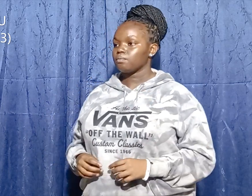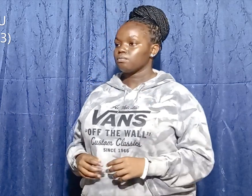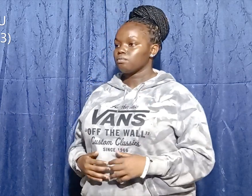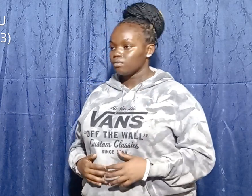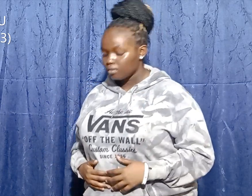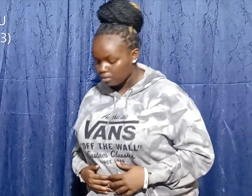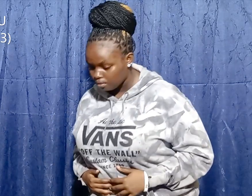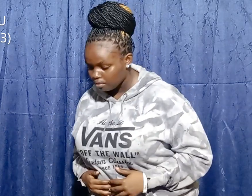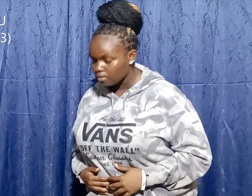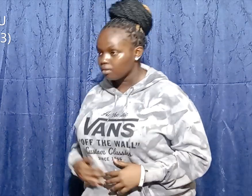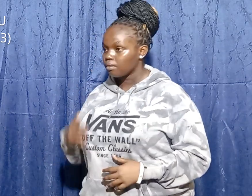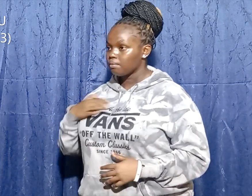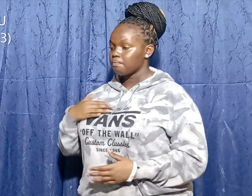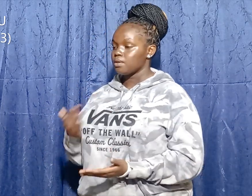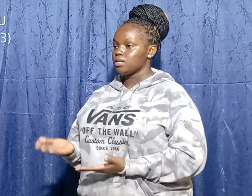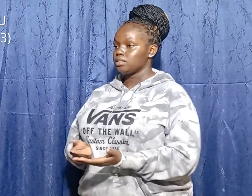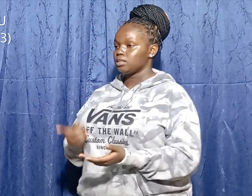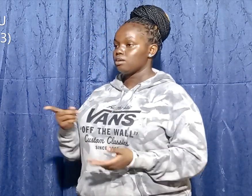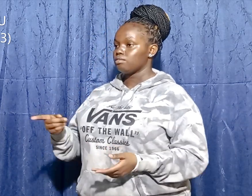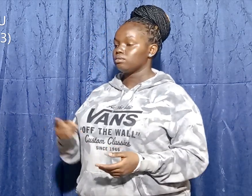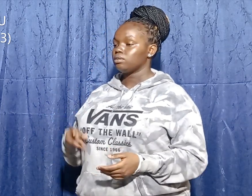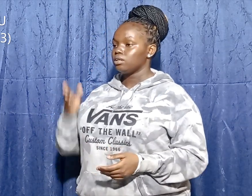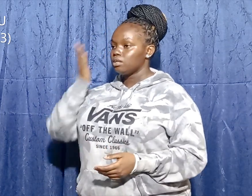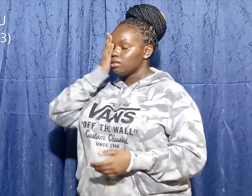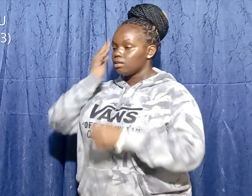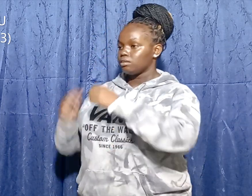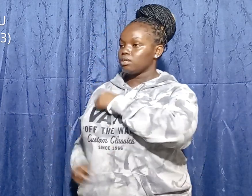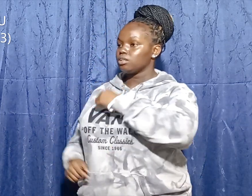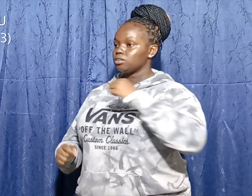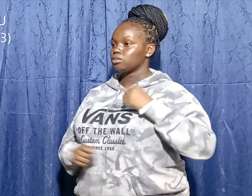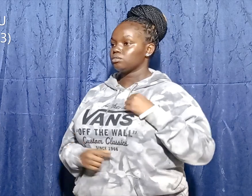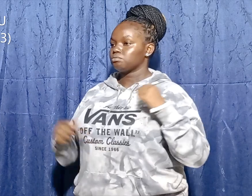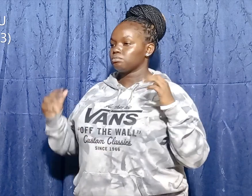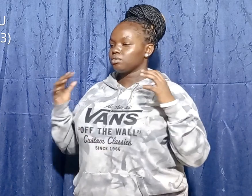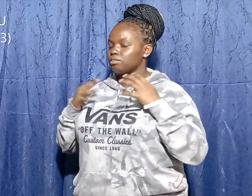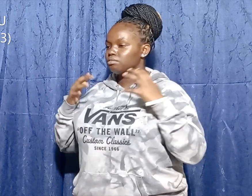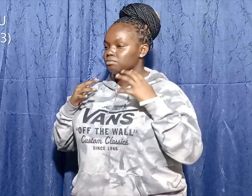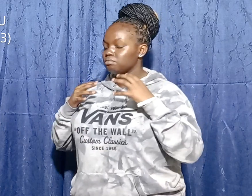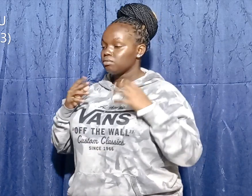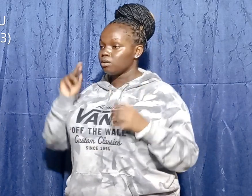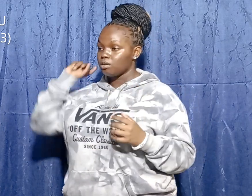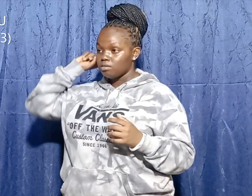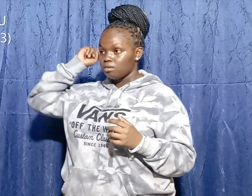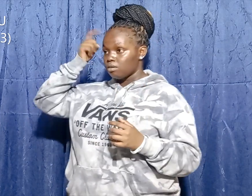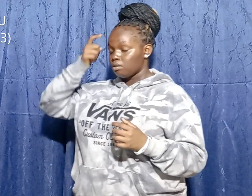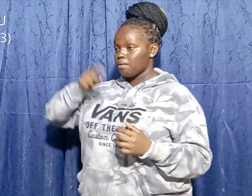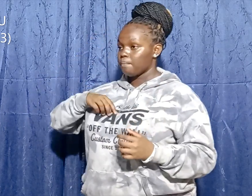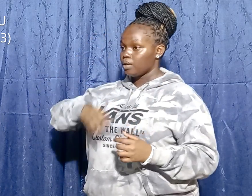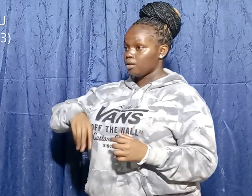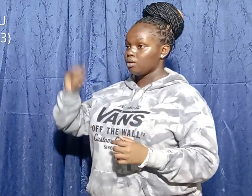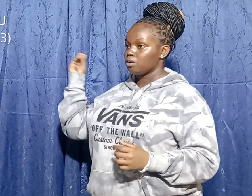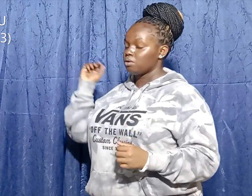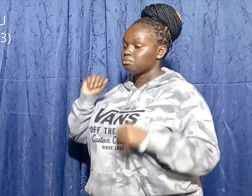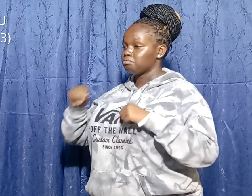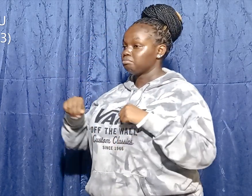Israelite soldiers are afraid of Goliath. I will go and fight him. King Saul answered,